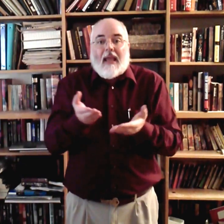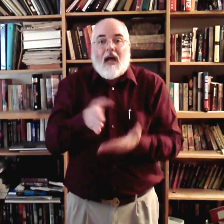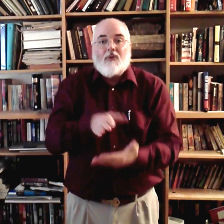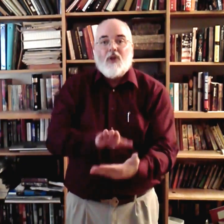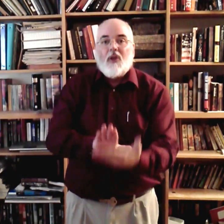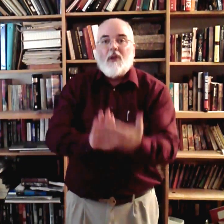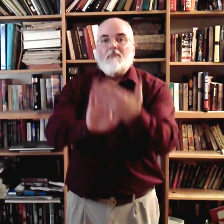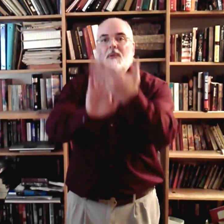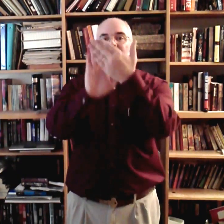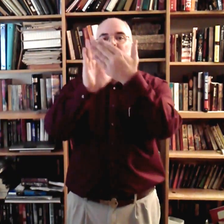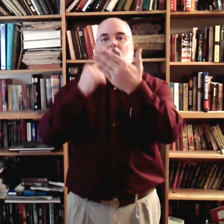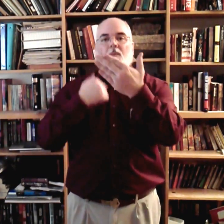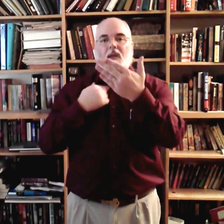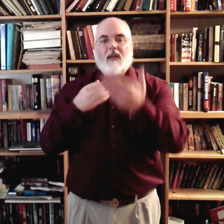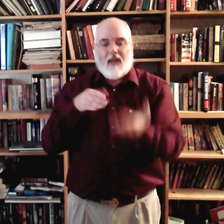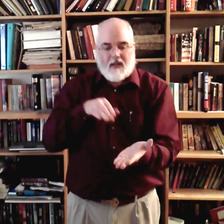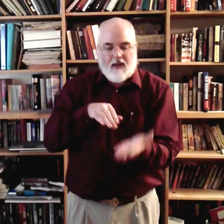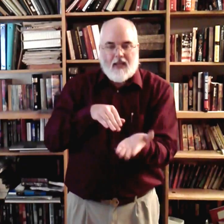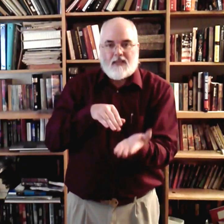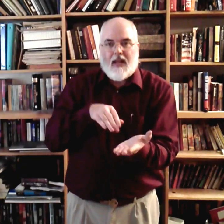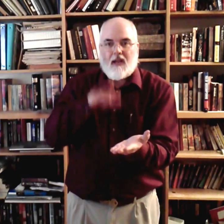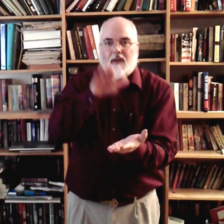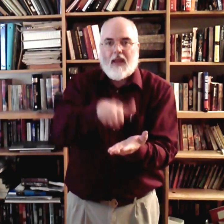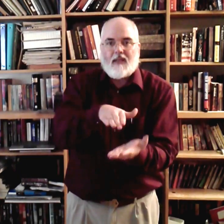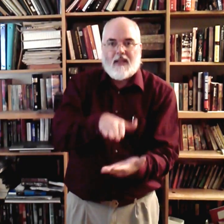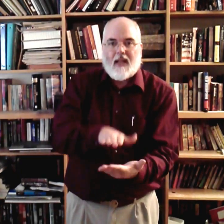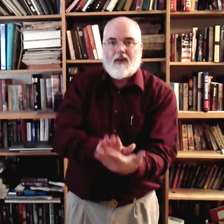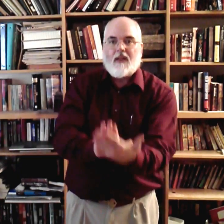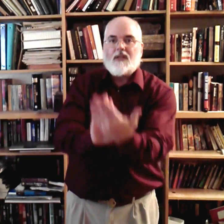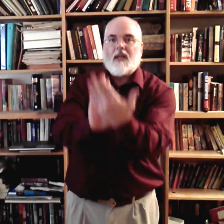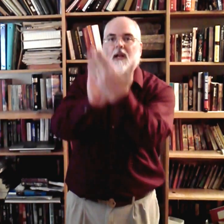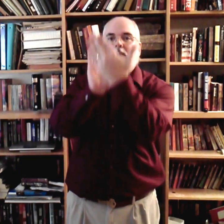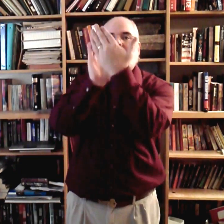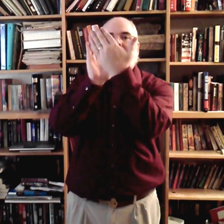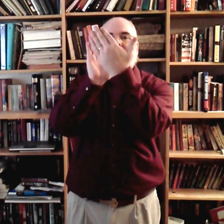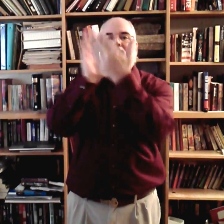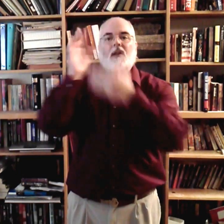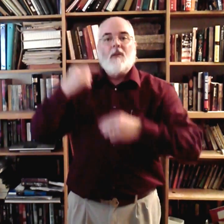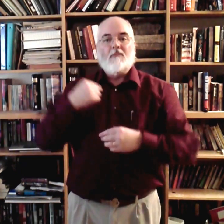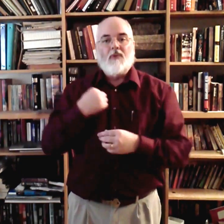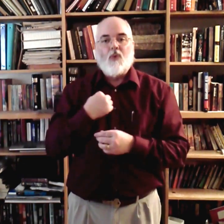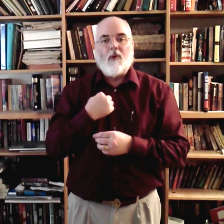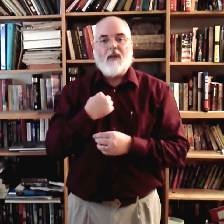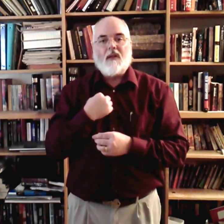Lie out before me. And then hands down, hands down, and they just kind of come up together before me.